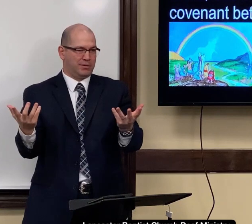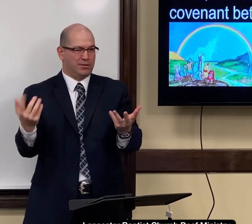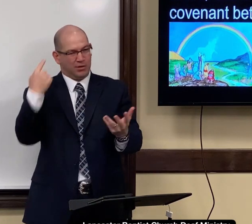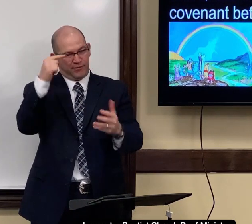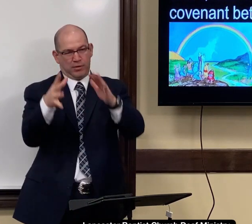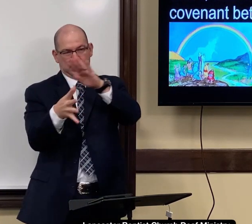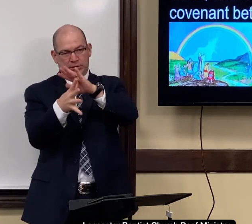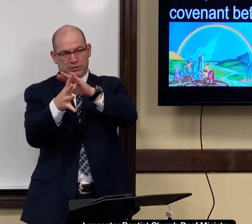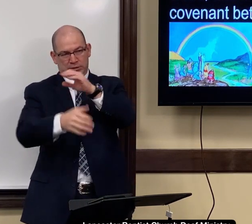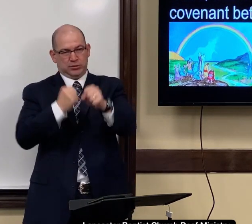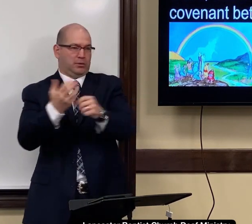for their senior year